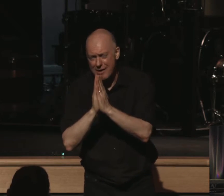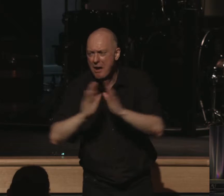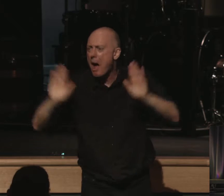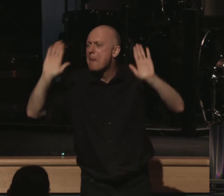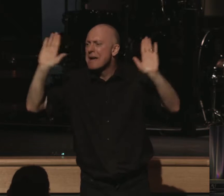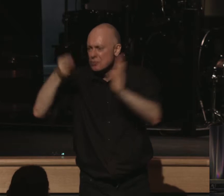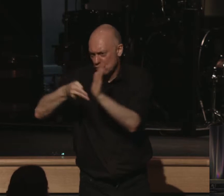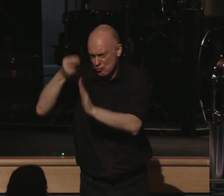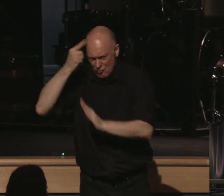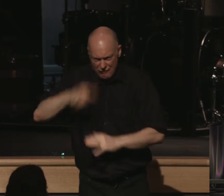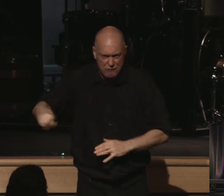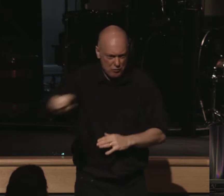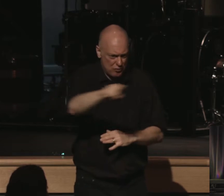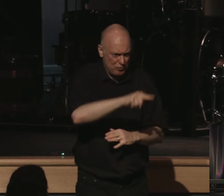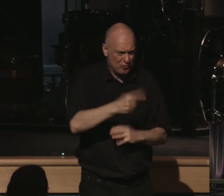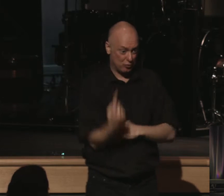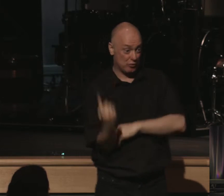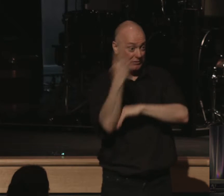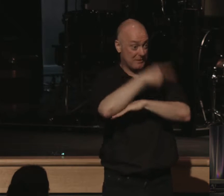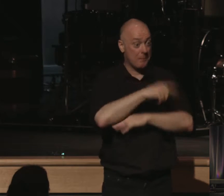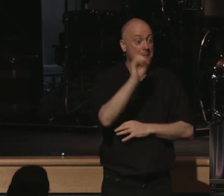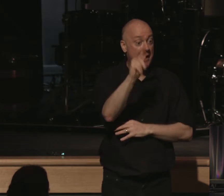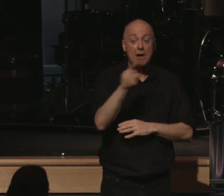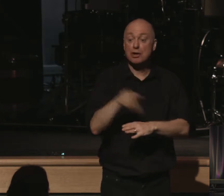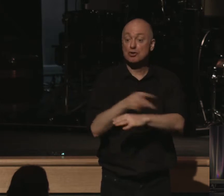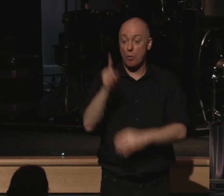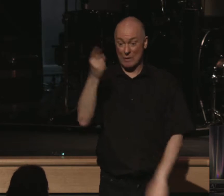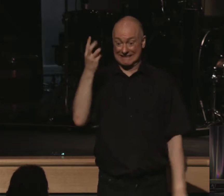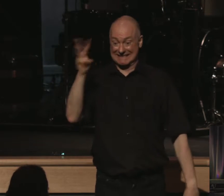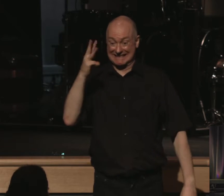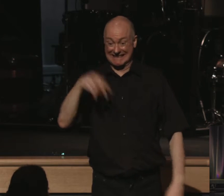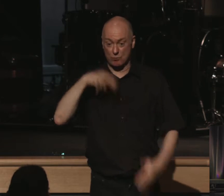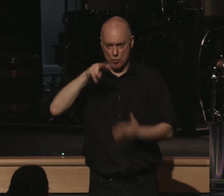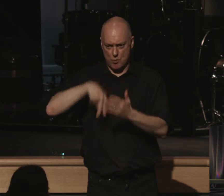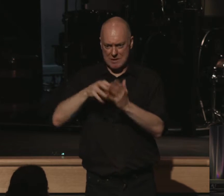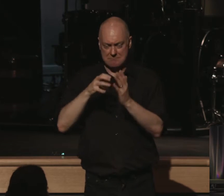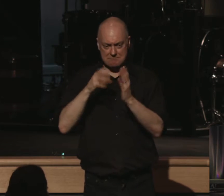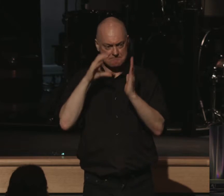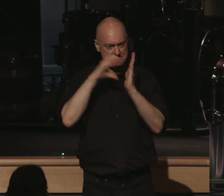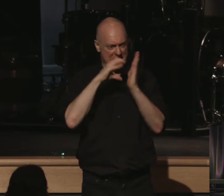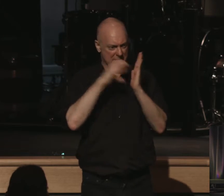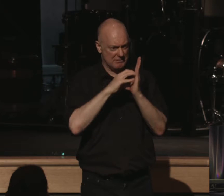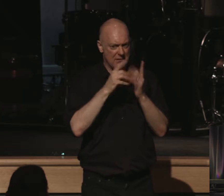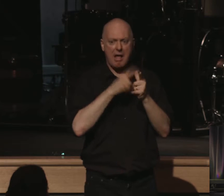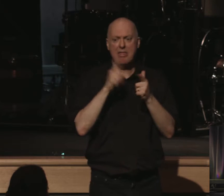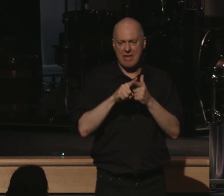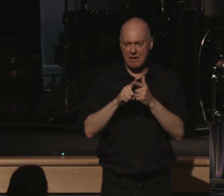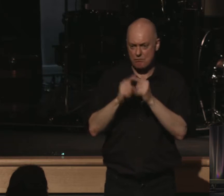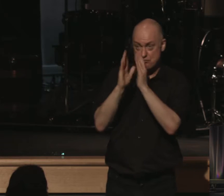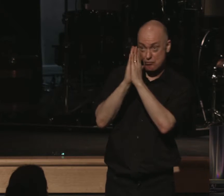amazing truth for you this day. Psalm 116, we'll read the passage and then we'll go to the Lord in prayer.